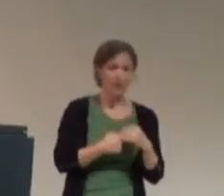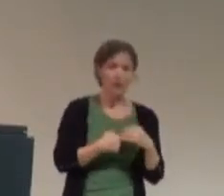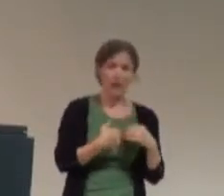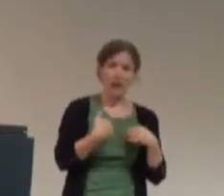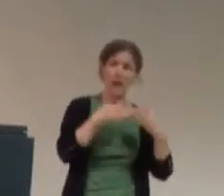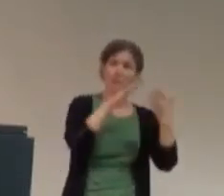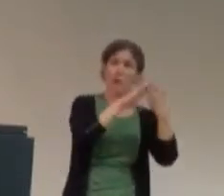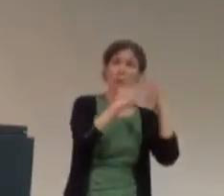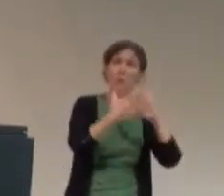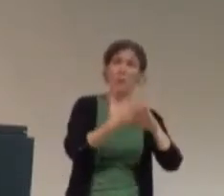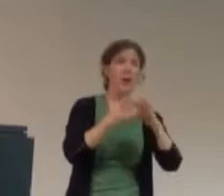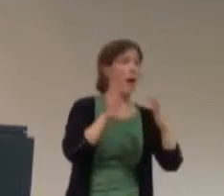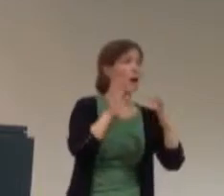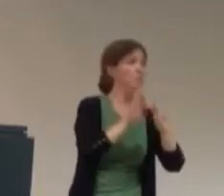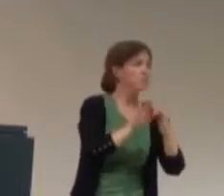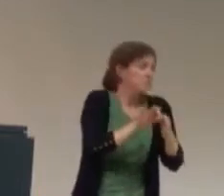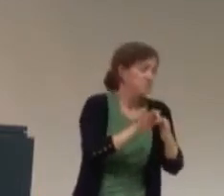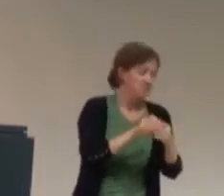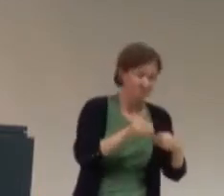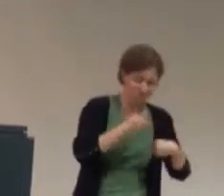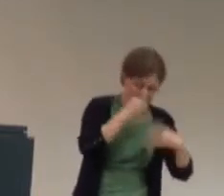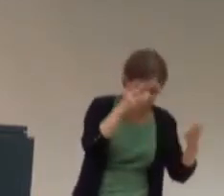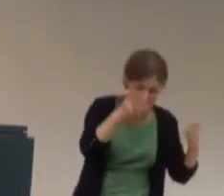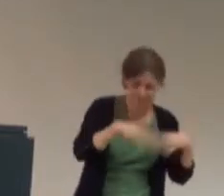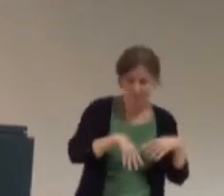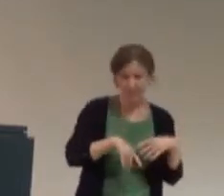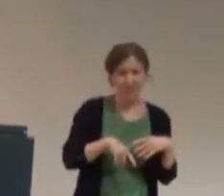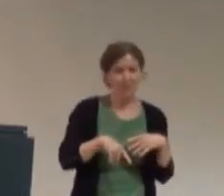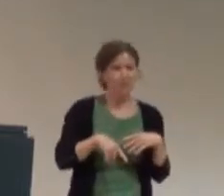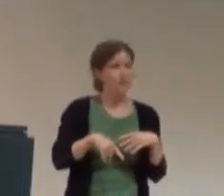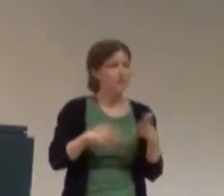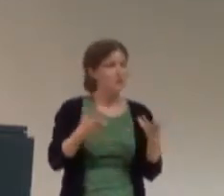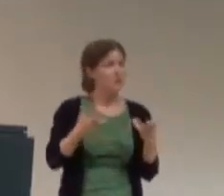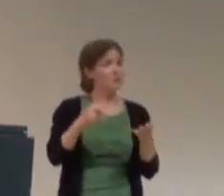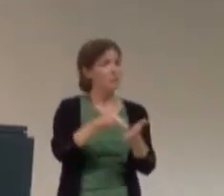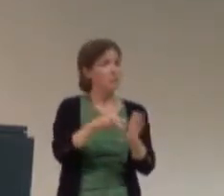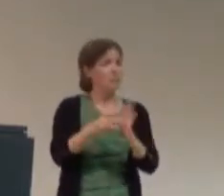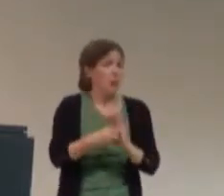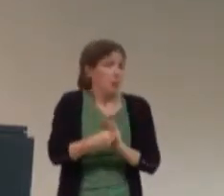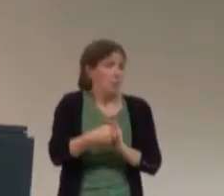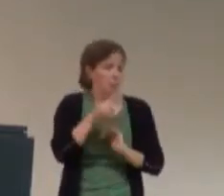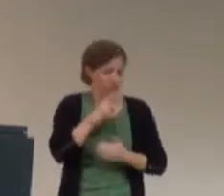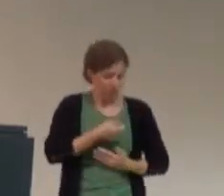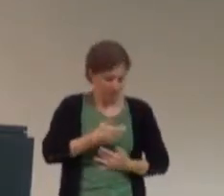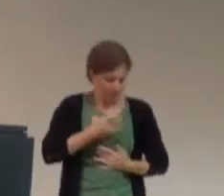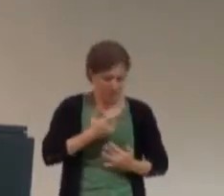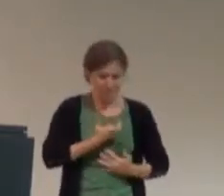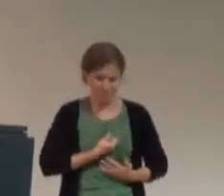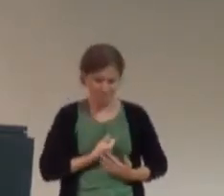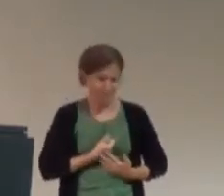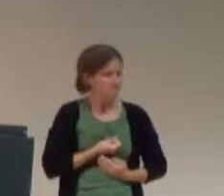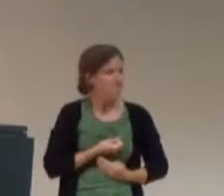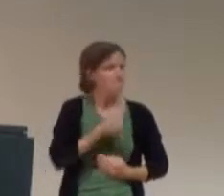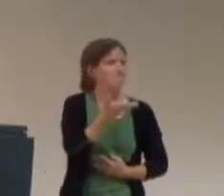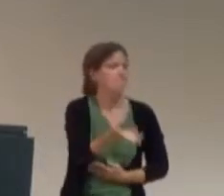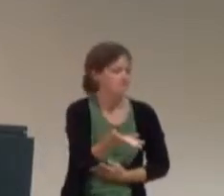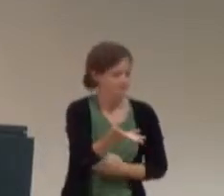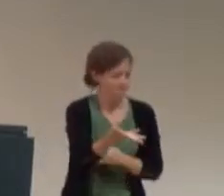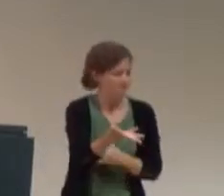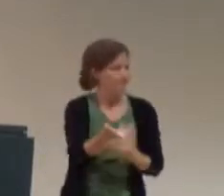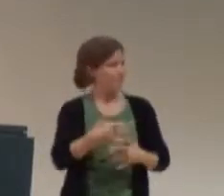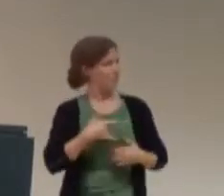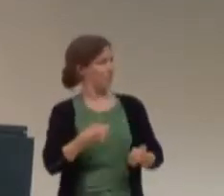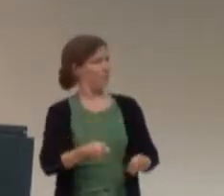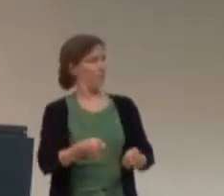aspirations. I didn't have any purpose in mind for this except to get it off my chest. At the time that I